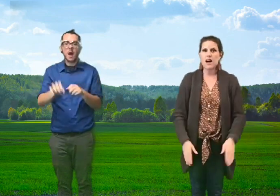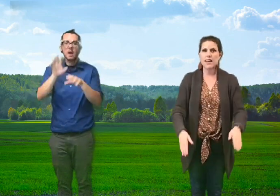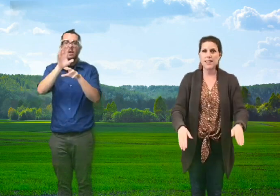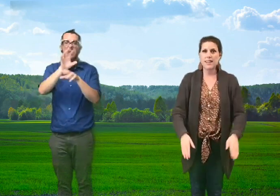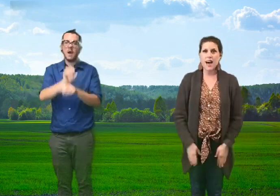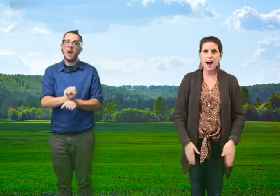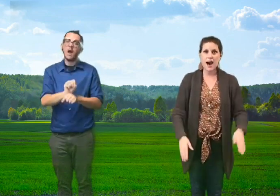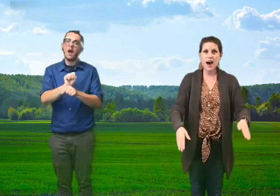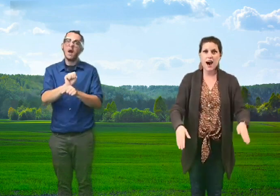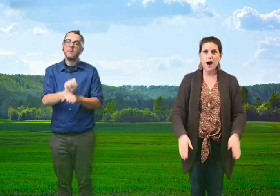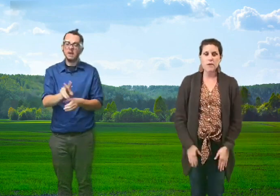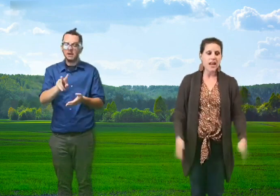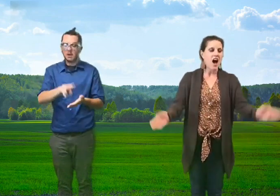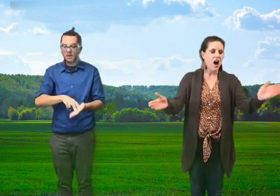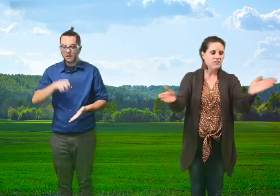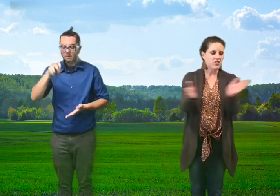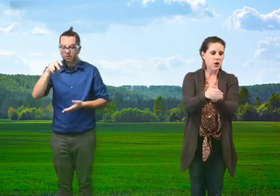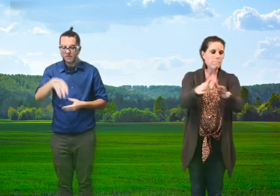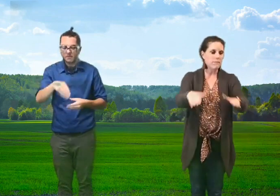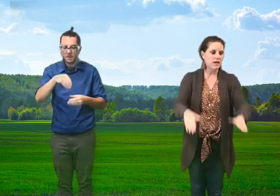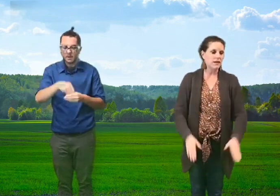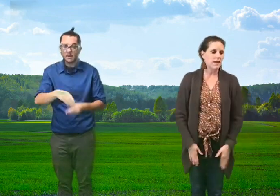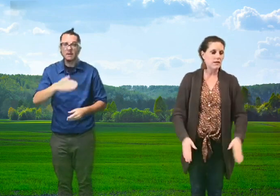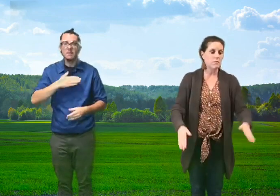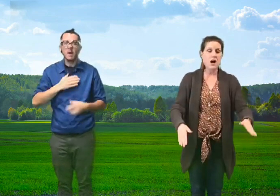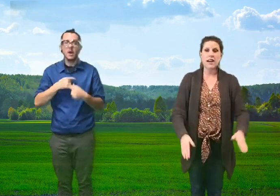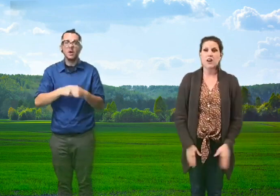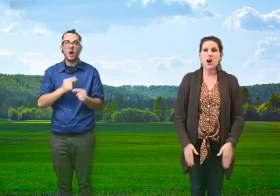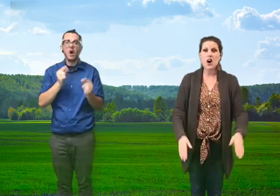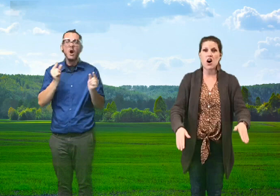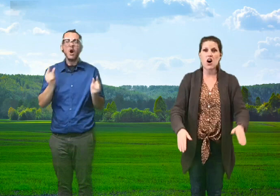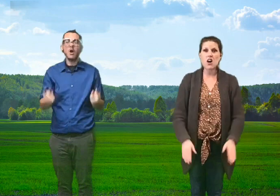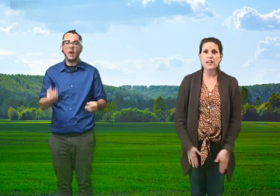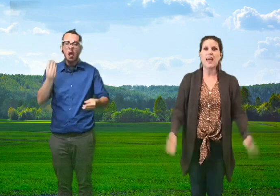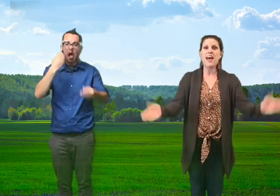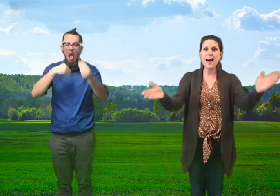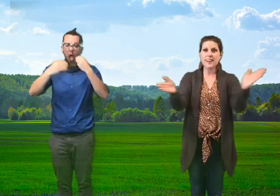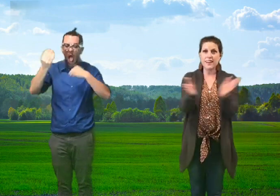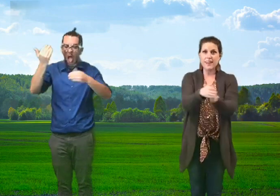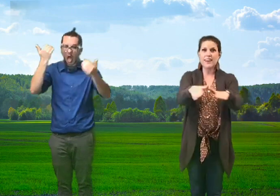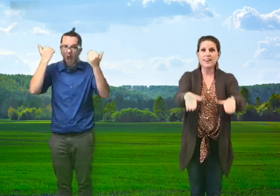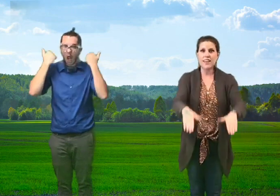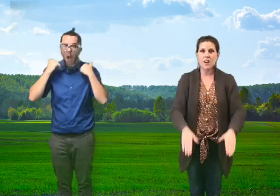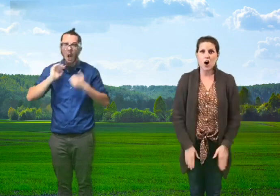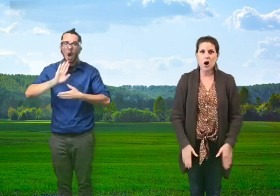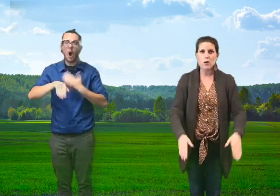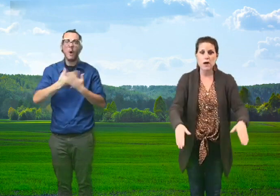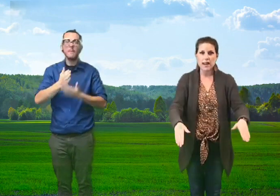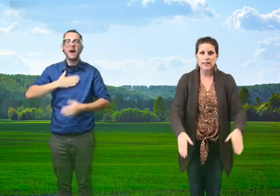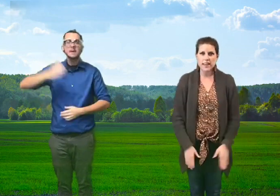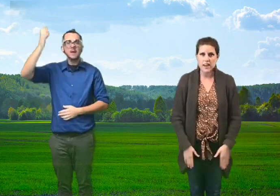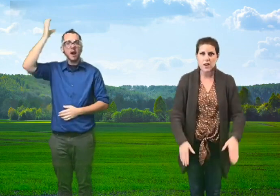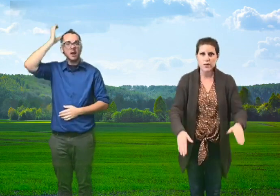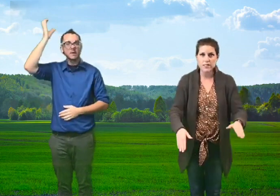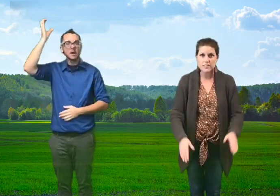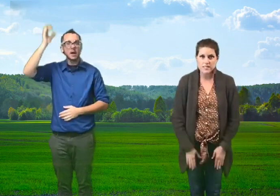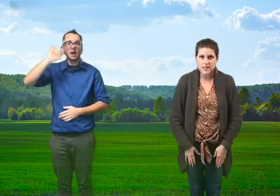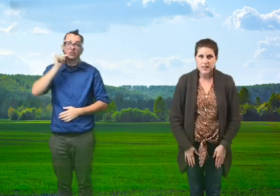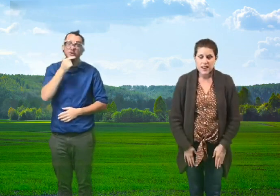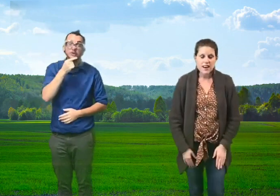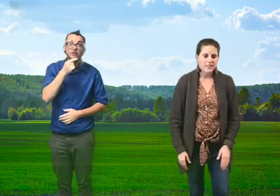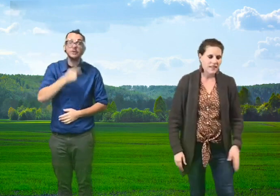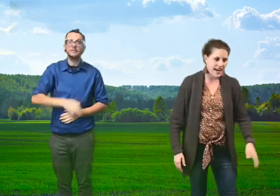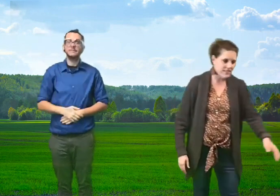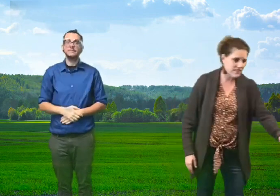a mighty habit of jumping in my garden and eating all my carrots.